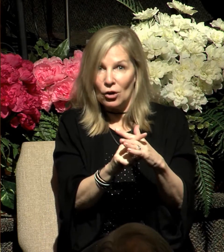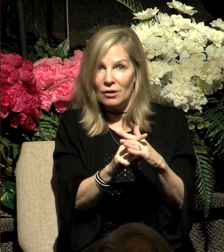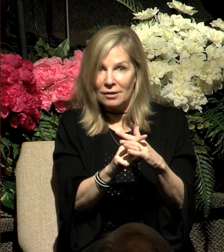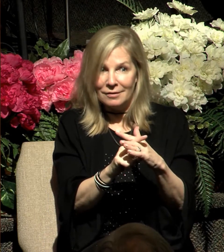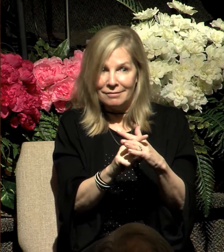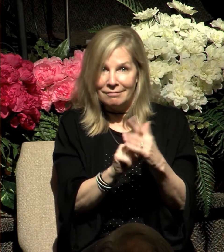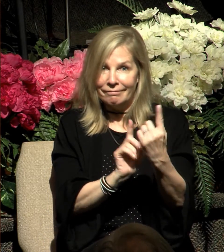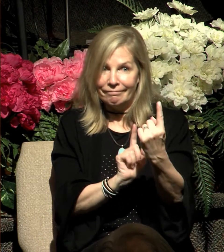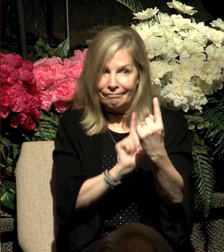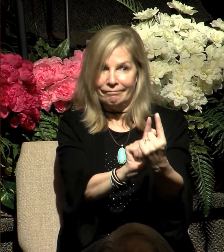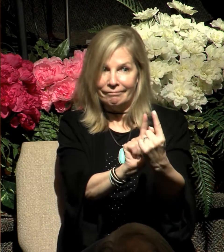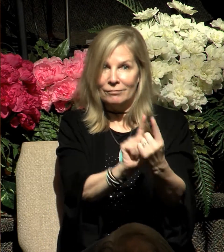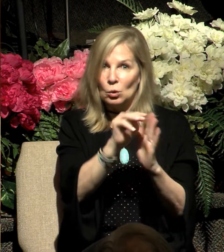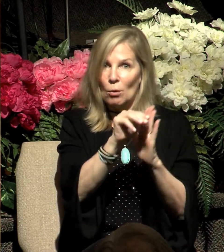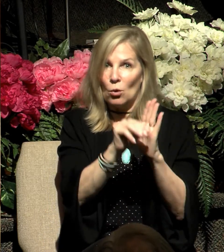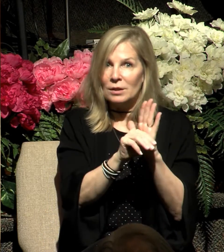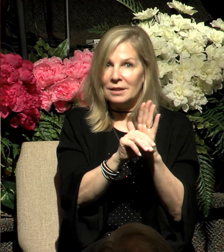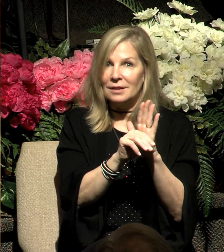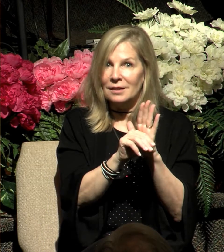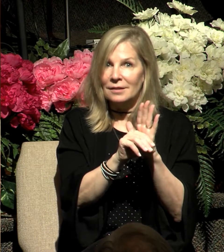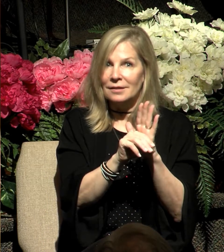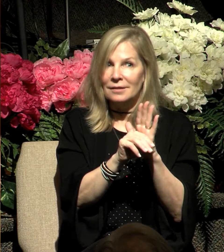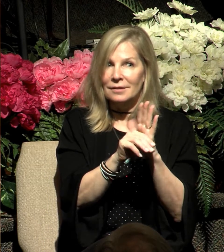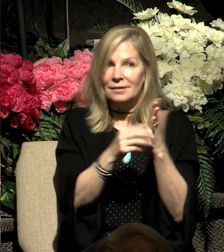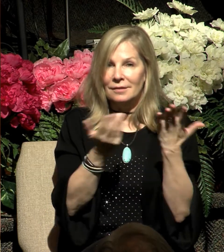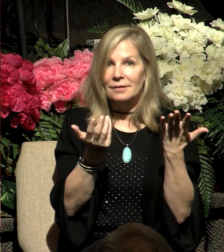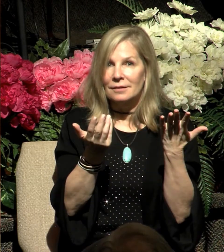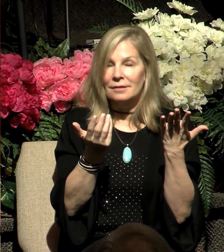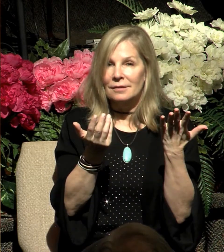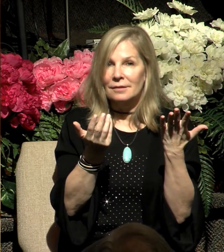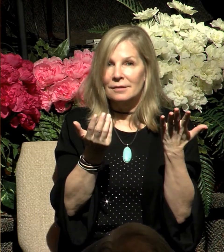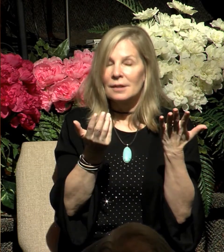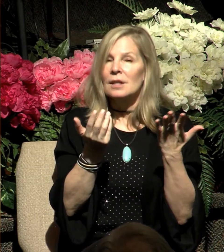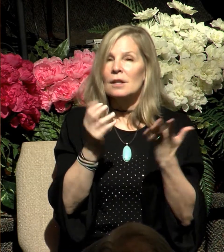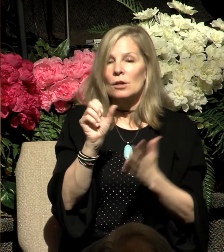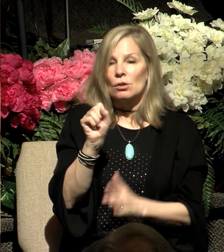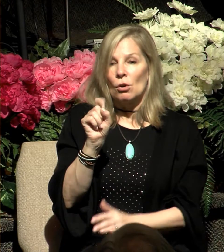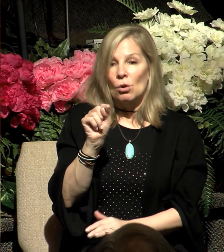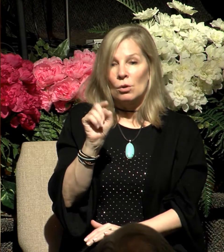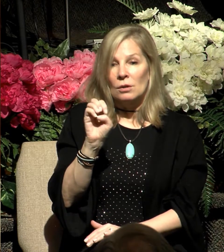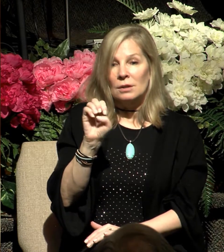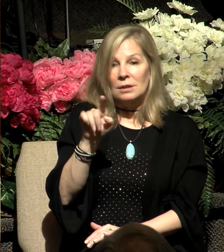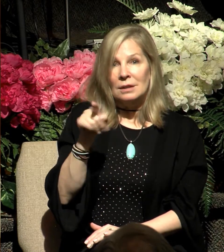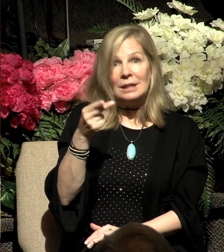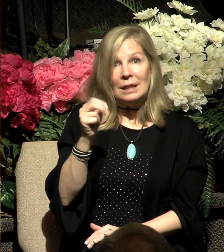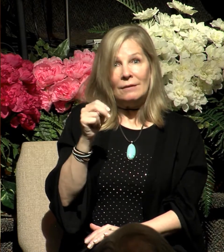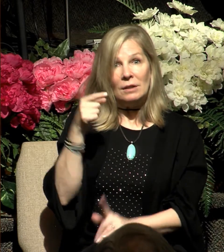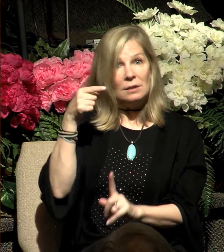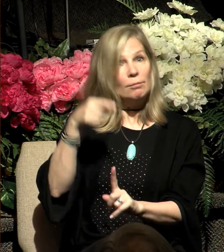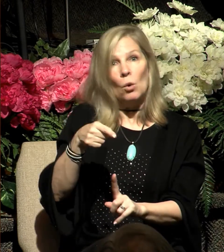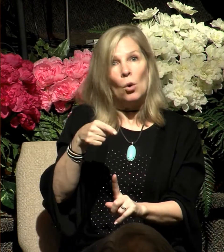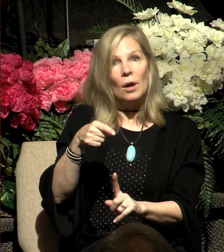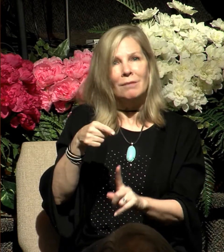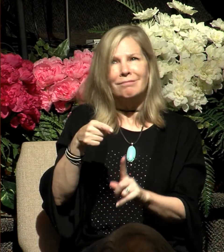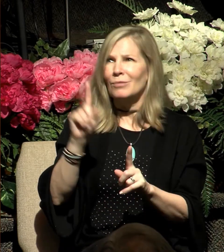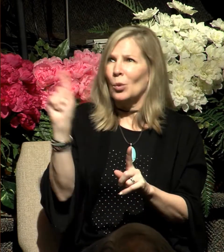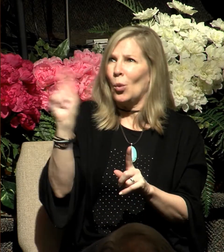In other words, he's saying that wherever God is,